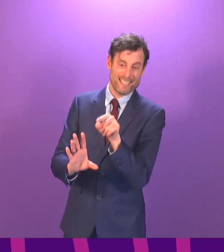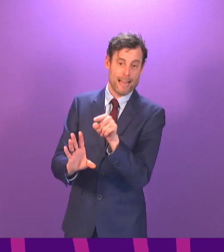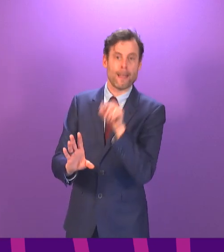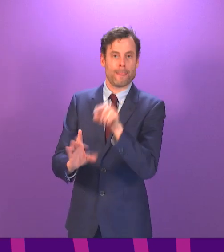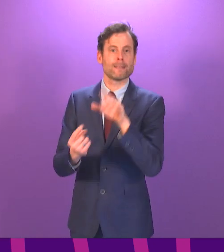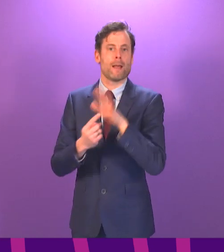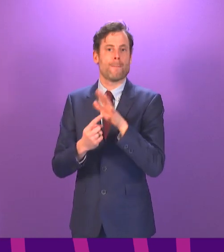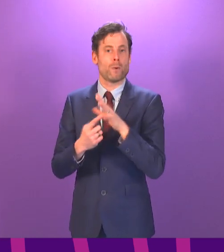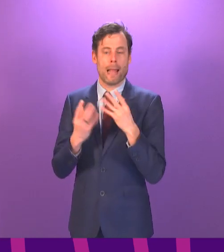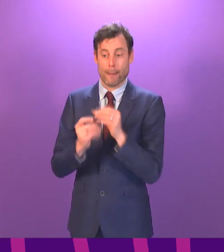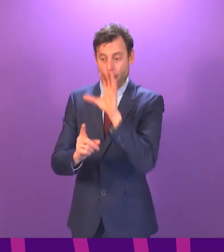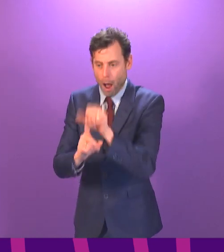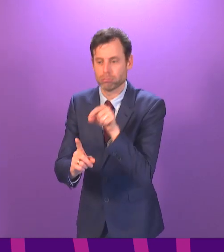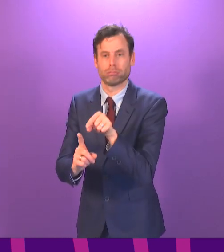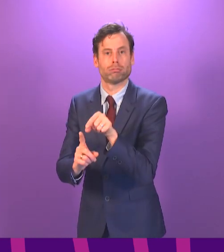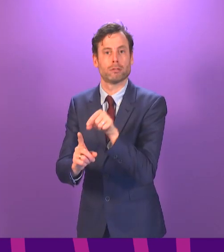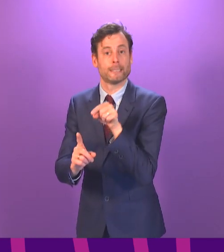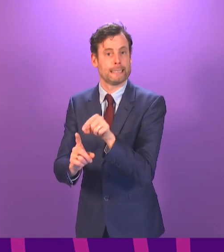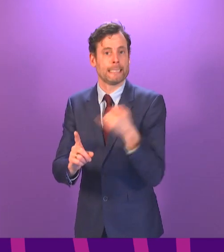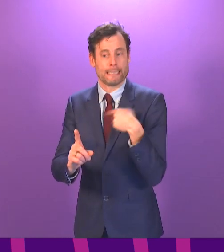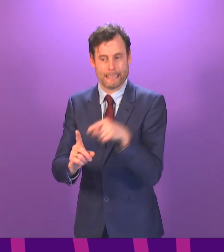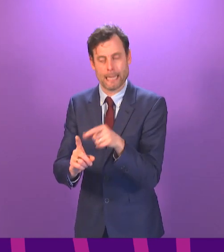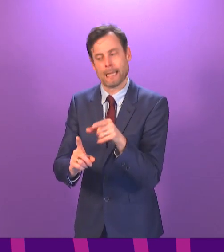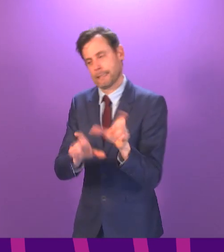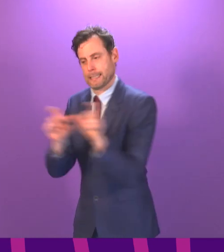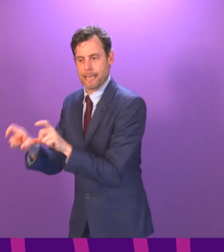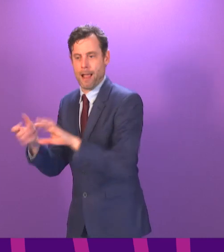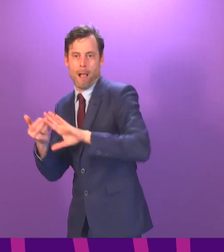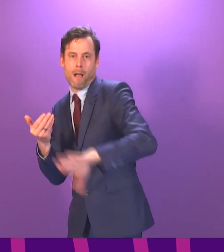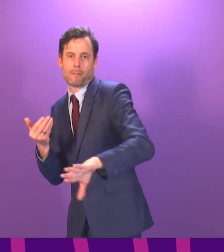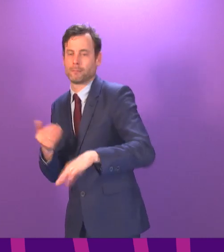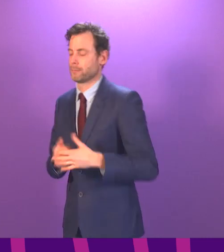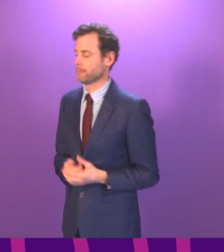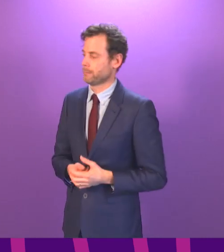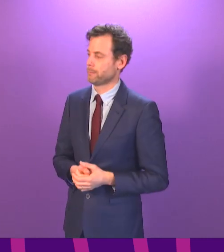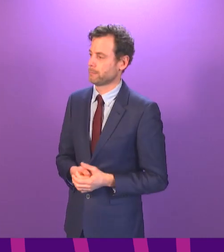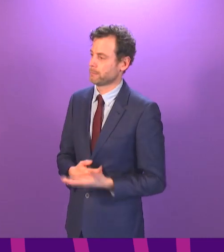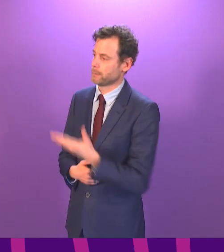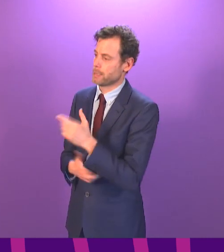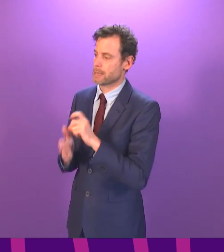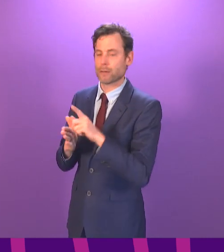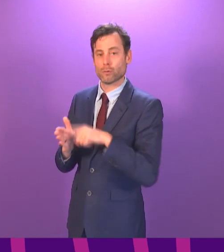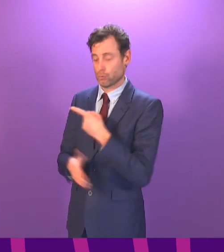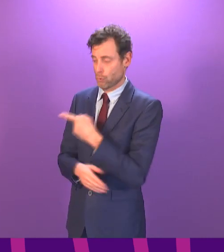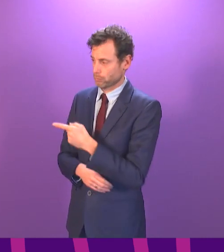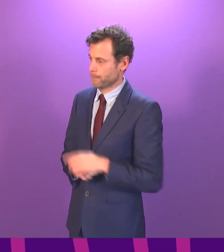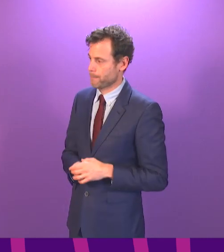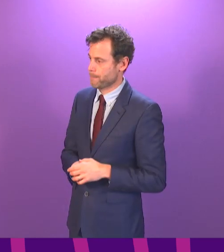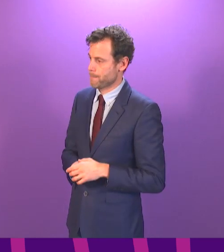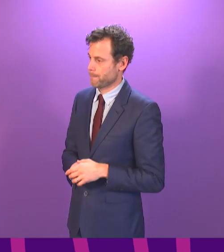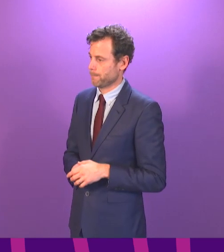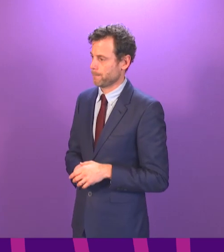identify cases of the virus and get people into isolation as quickly as possible. Daniel Johnson to be followed by Keith Brown.